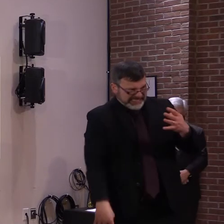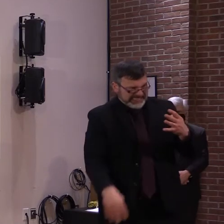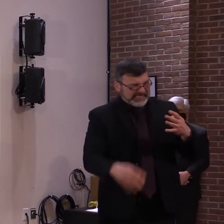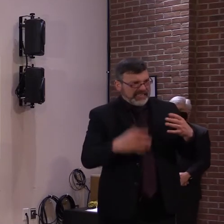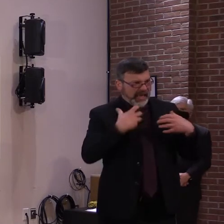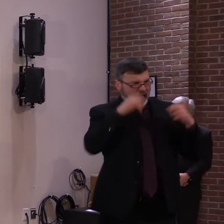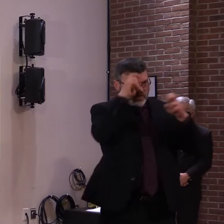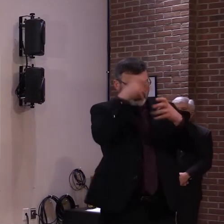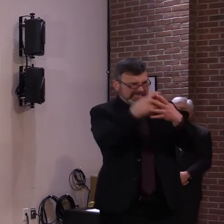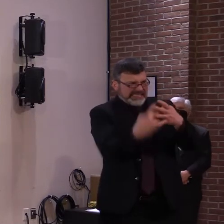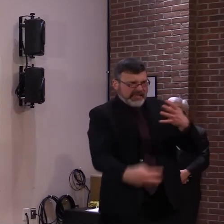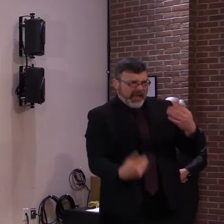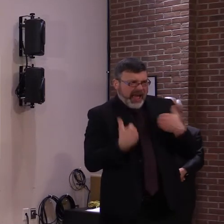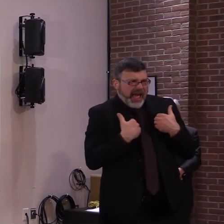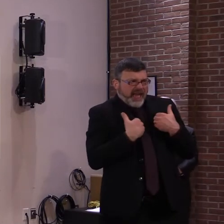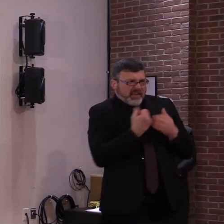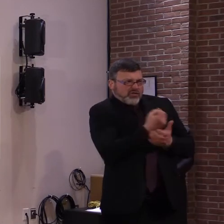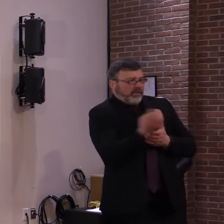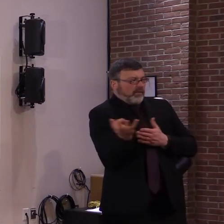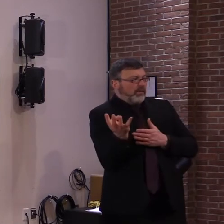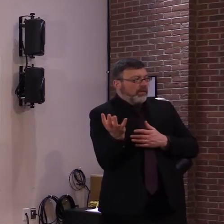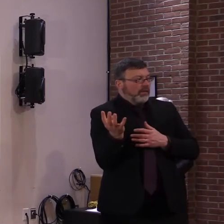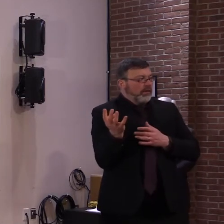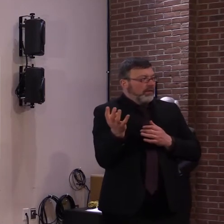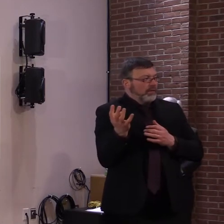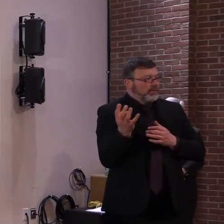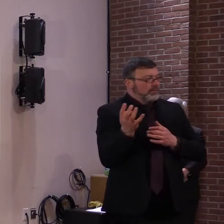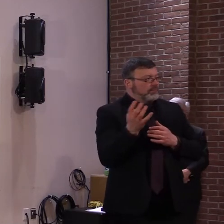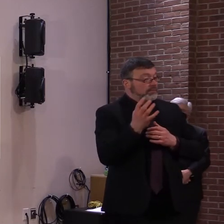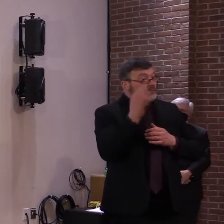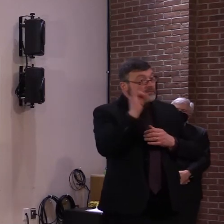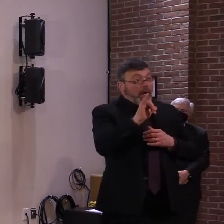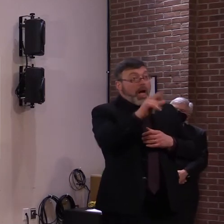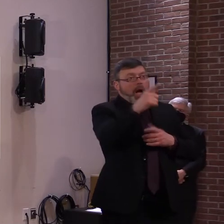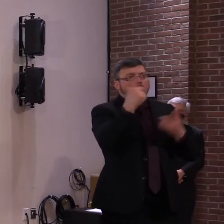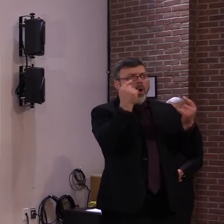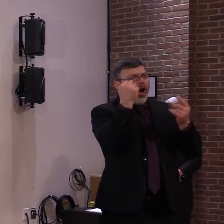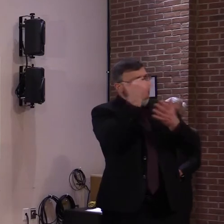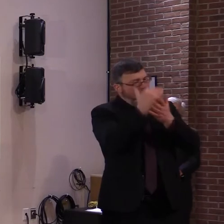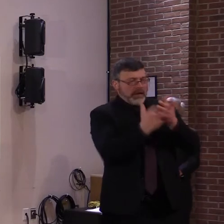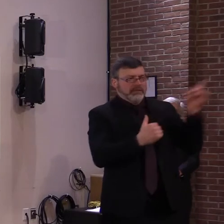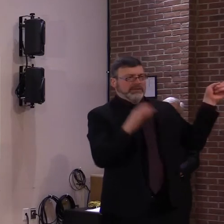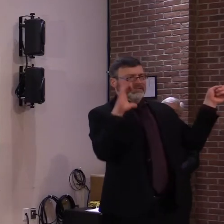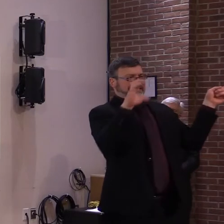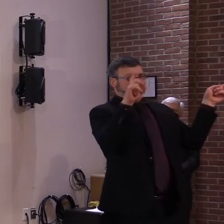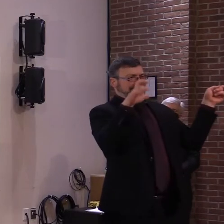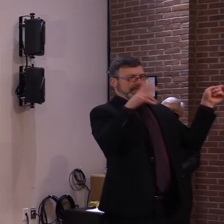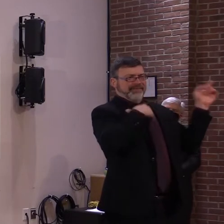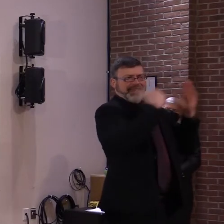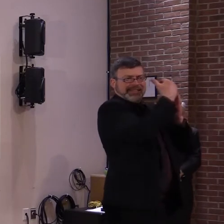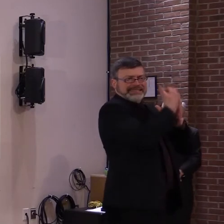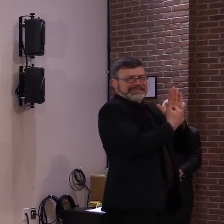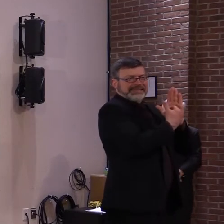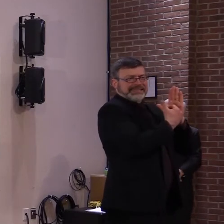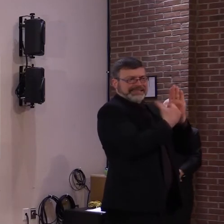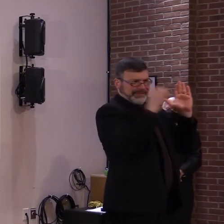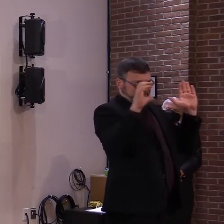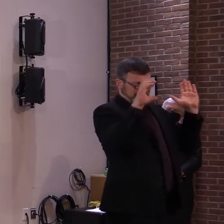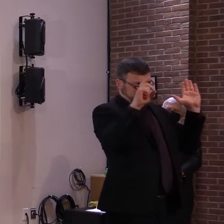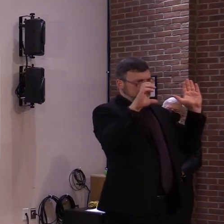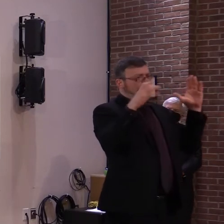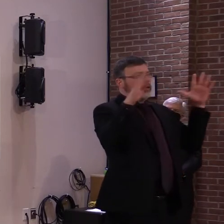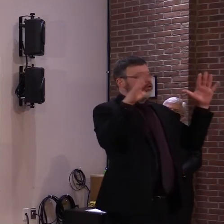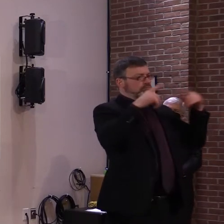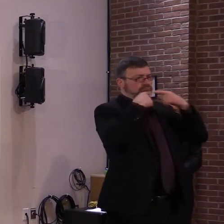The conditions that put one at higher risk are current cancer, chronic